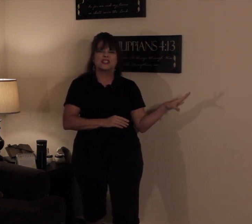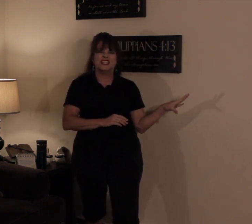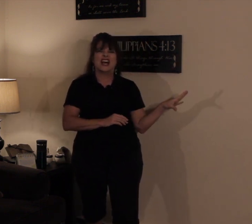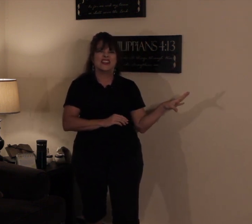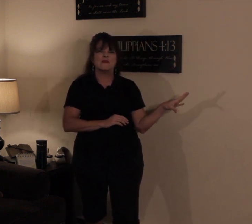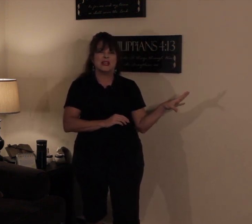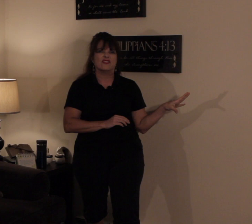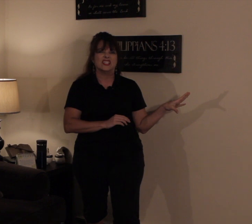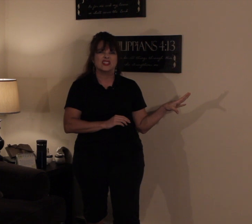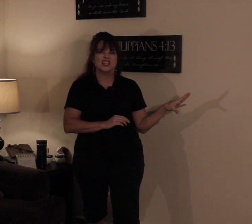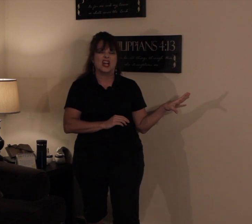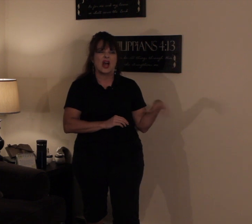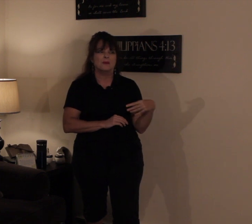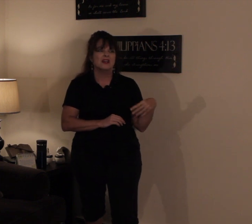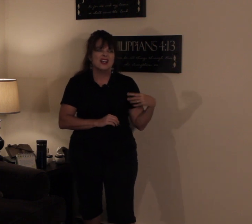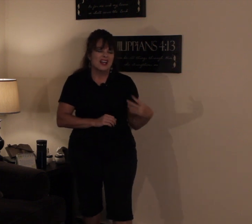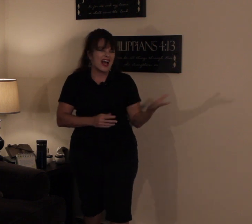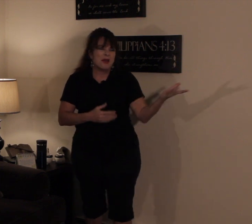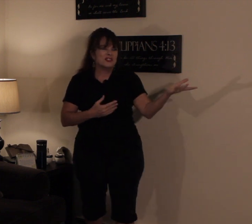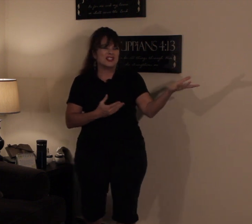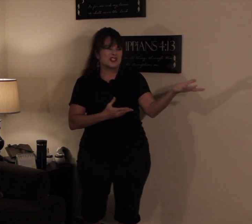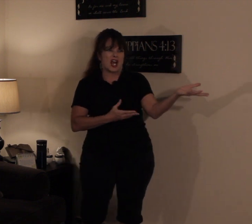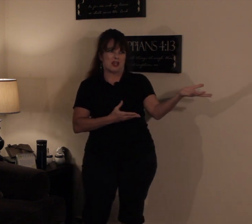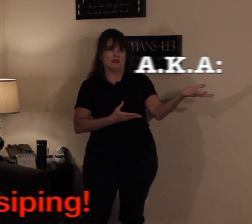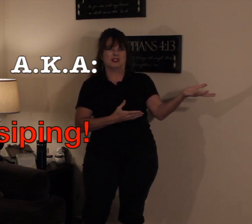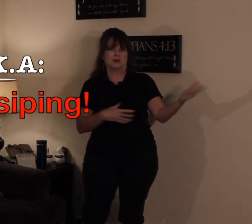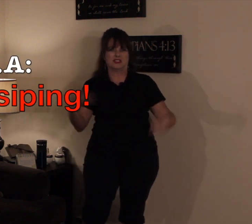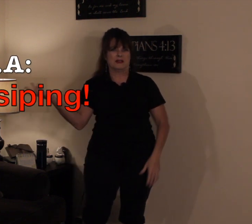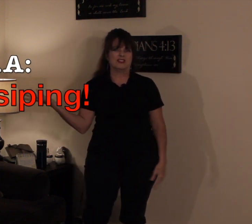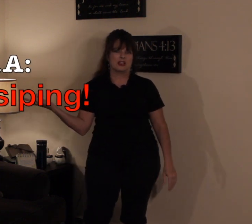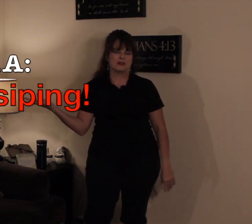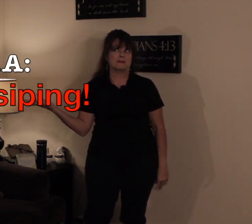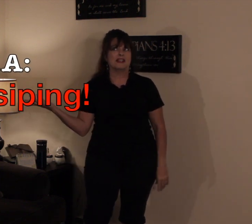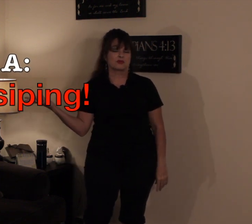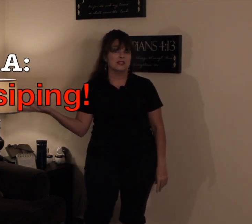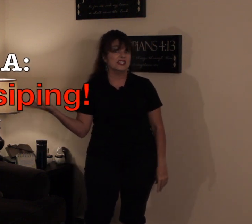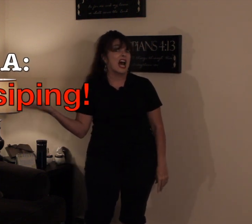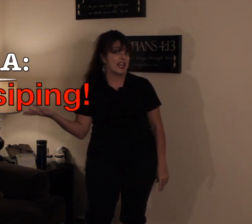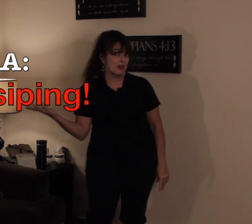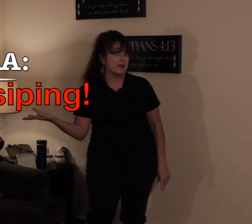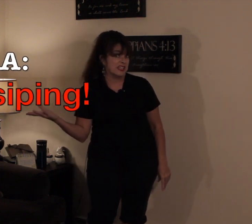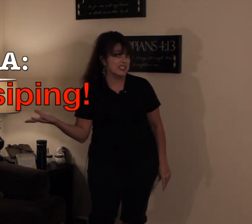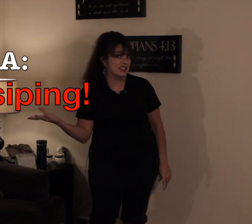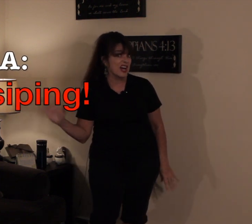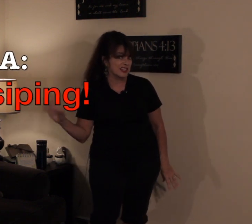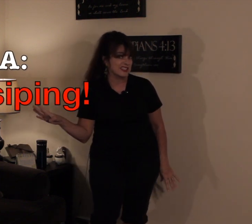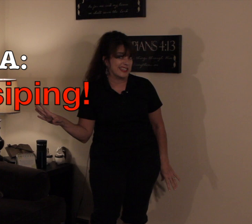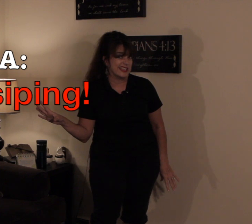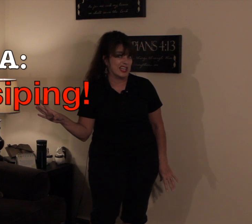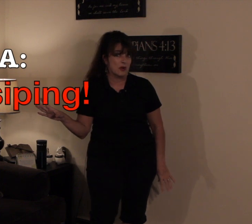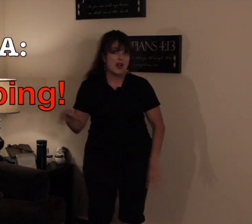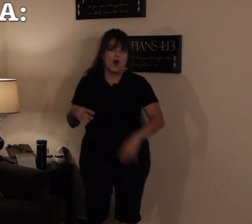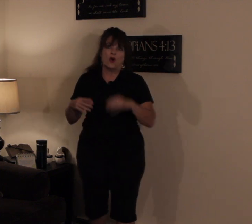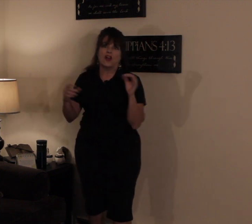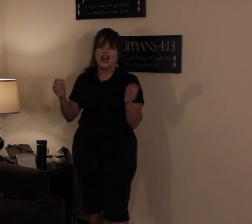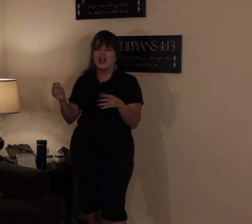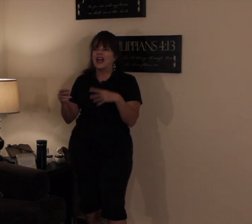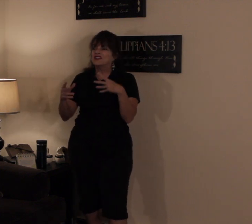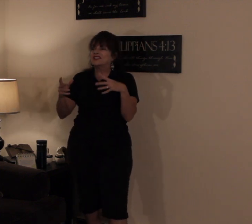really not that big of a deal, you know? I was just talking with this person about this other person. I it's really not a big deal, honestly, you know? Or I just,